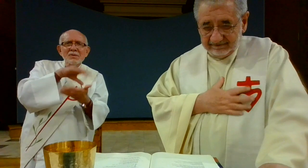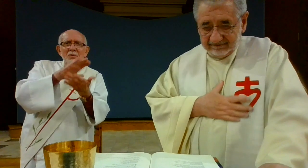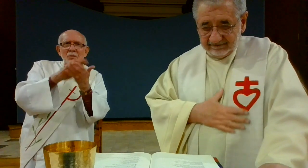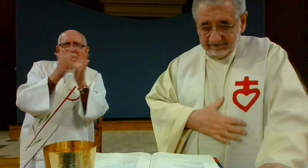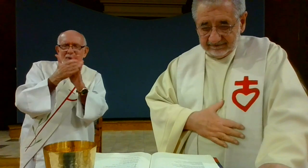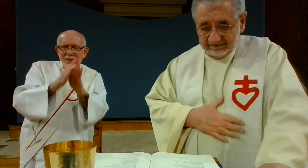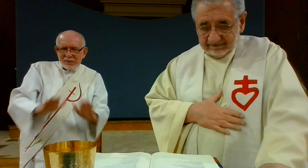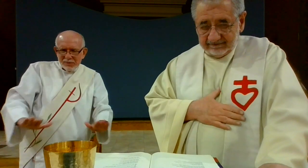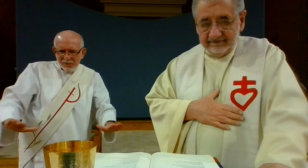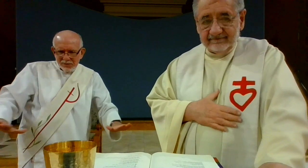us peace